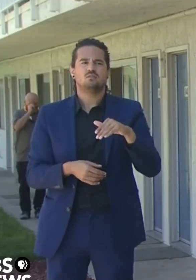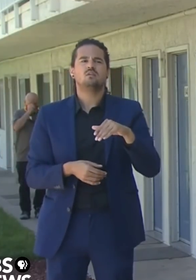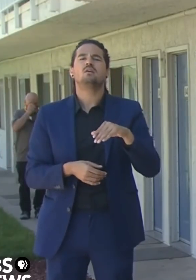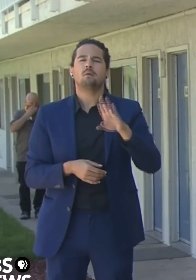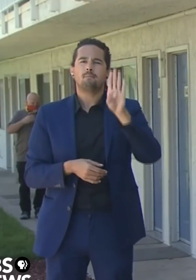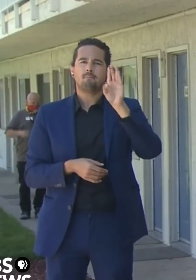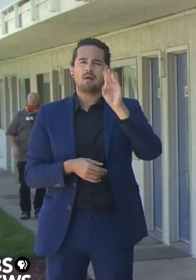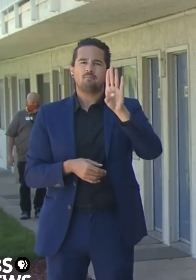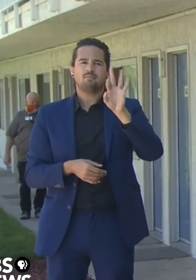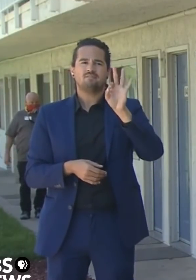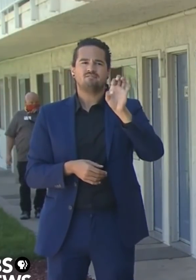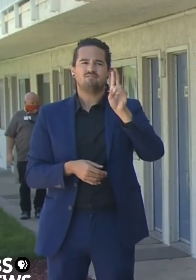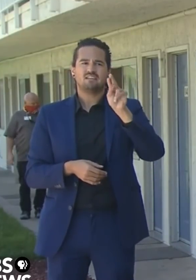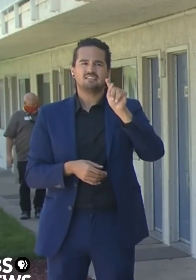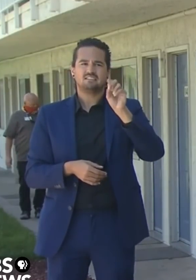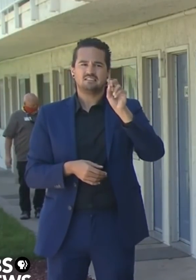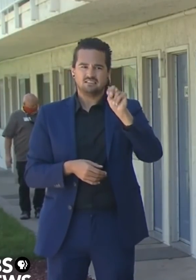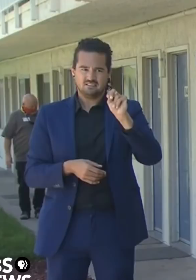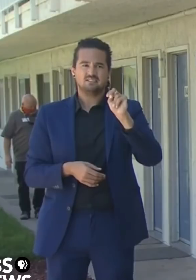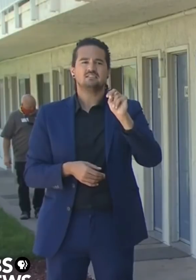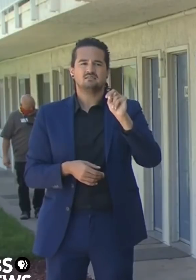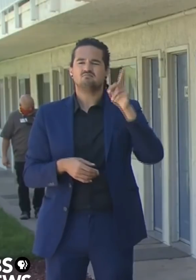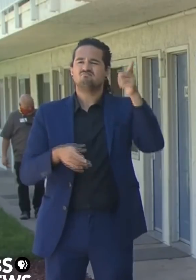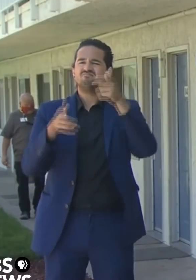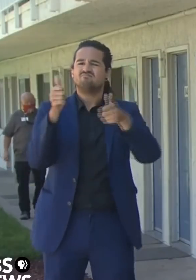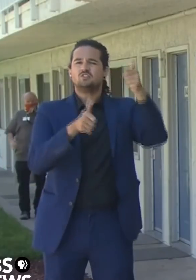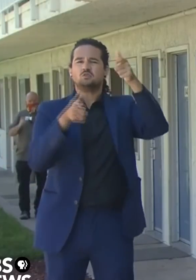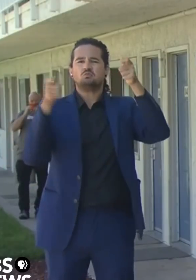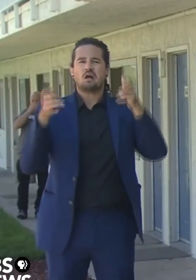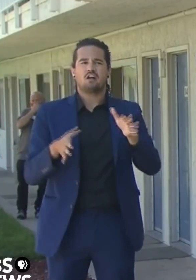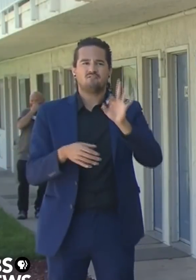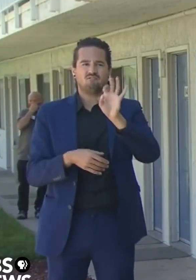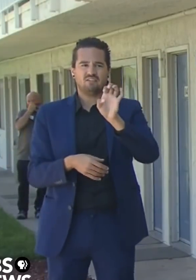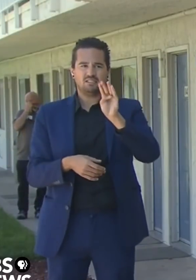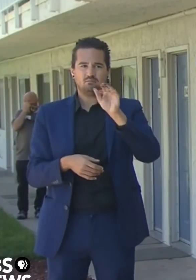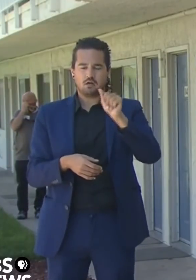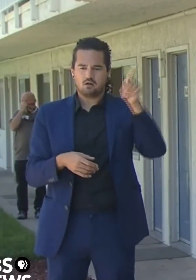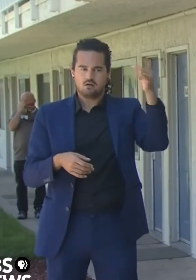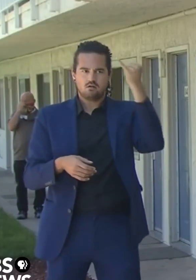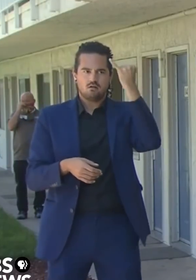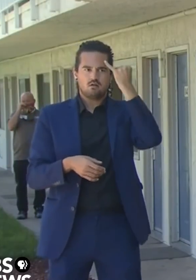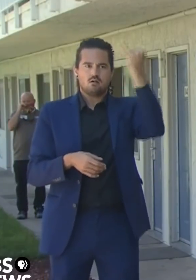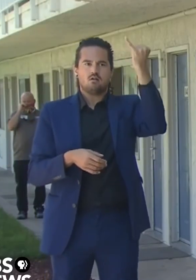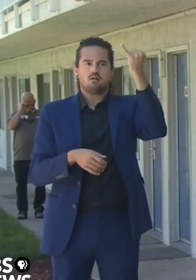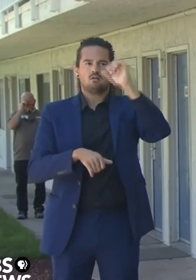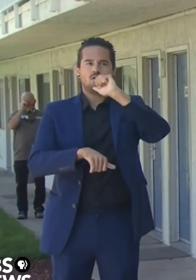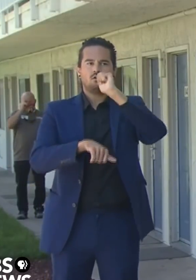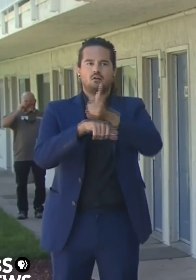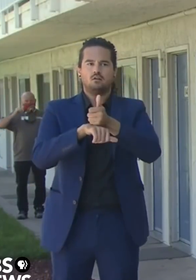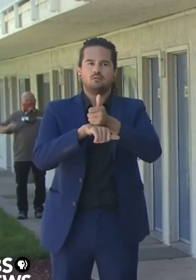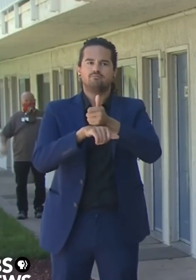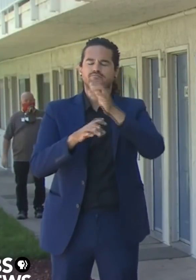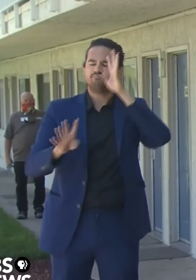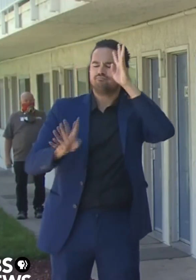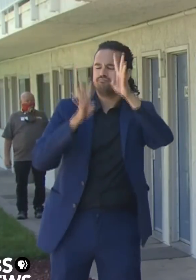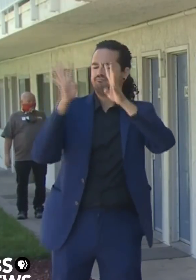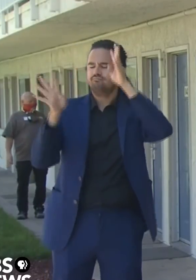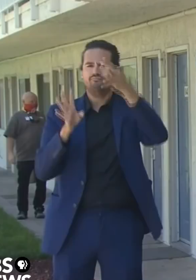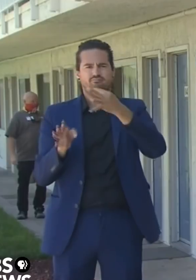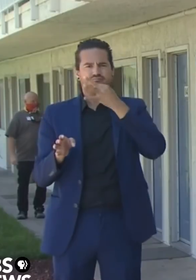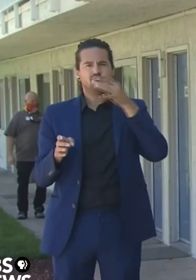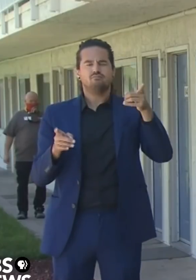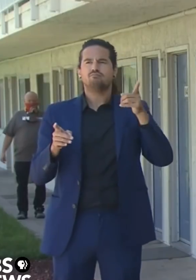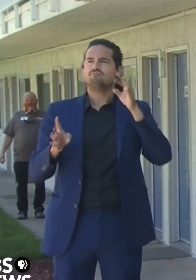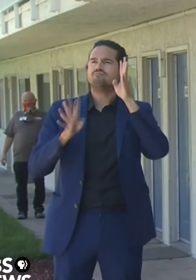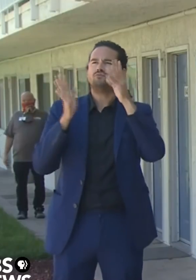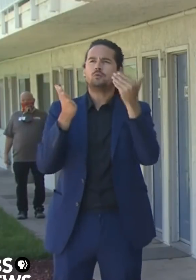of FEMA, whose ingenuity is entrepreneurial spirit. You talk about the good ones in government. This is